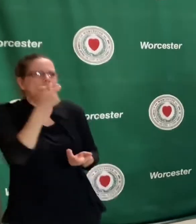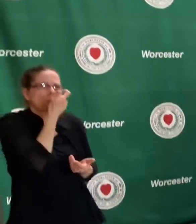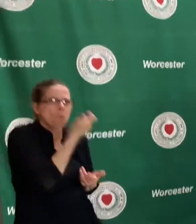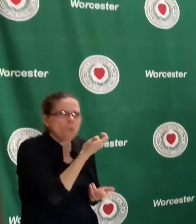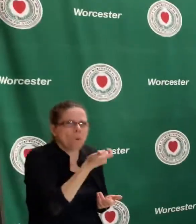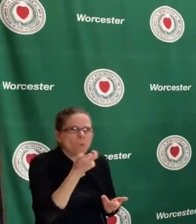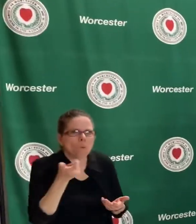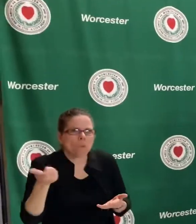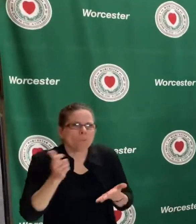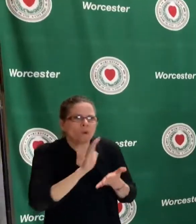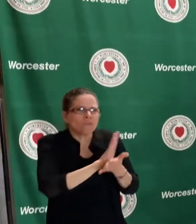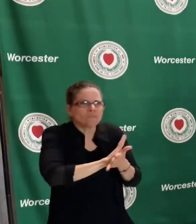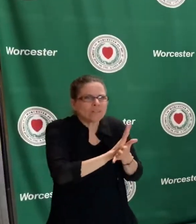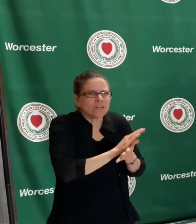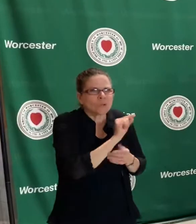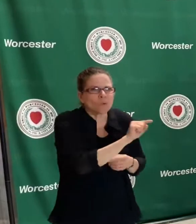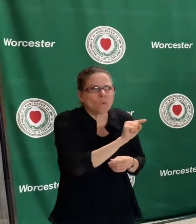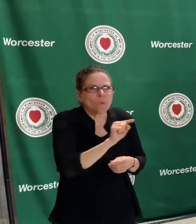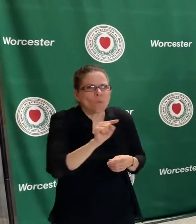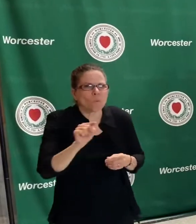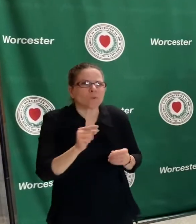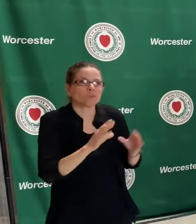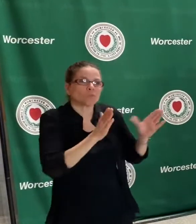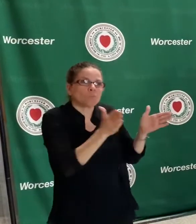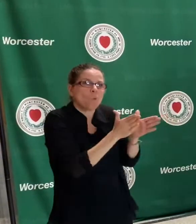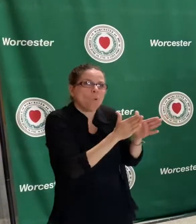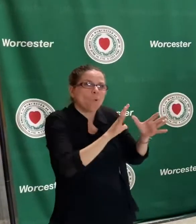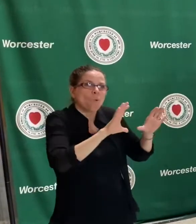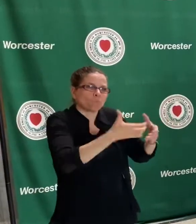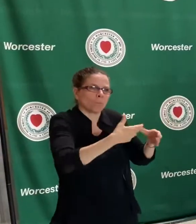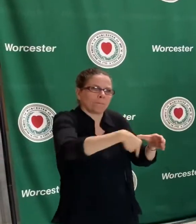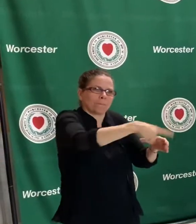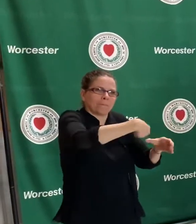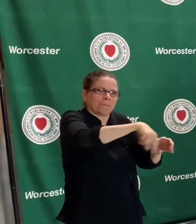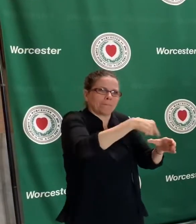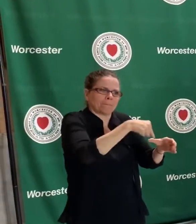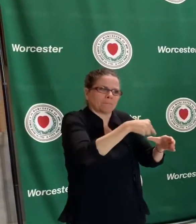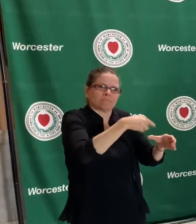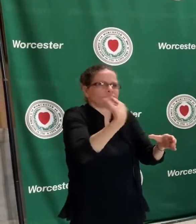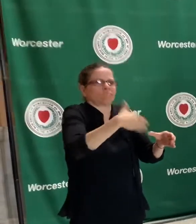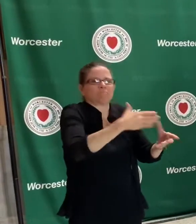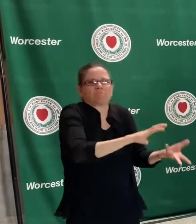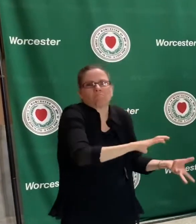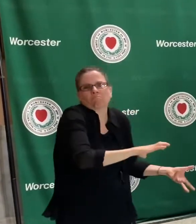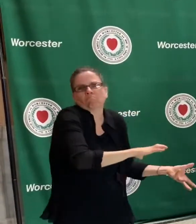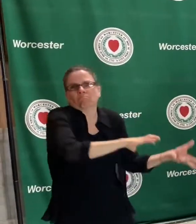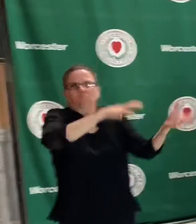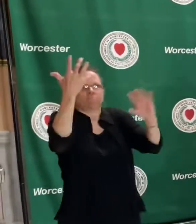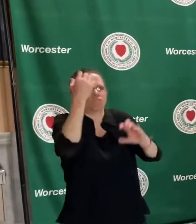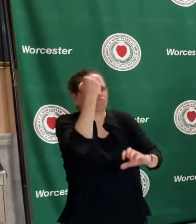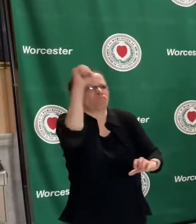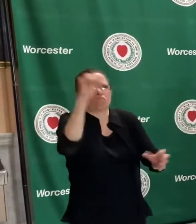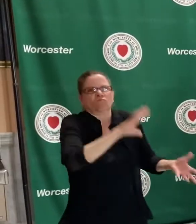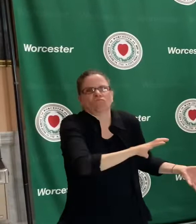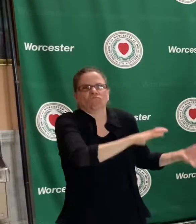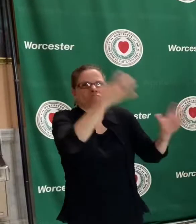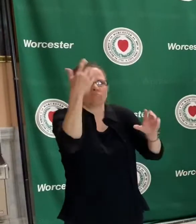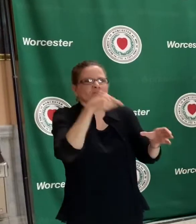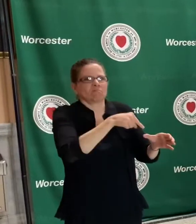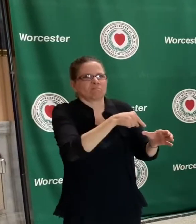small number of actors who acted violently, acted unlawfully,